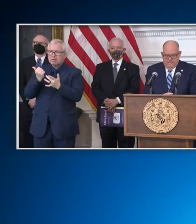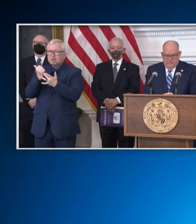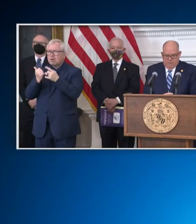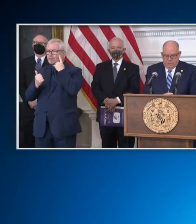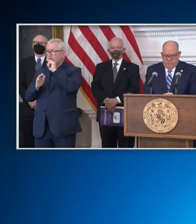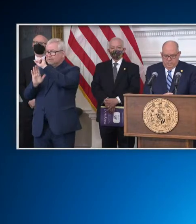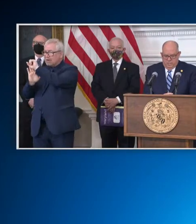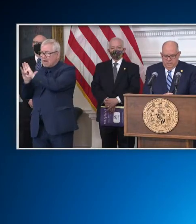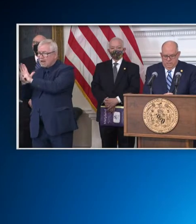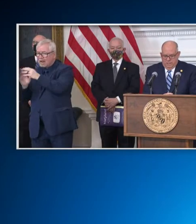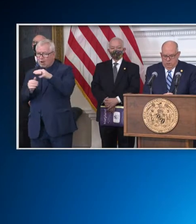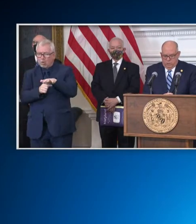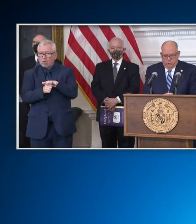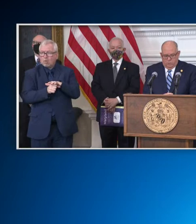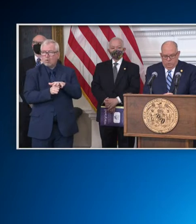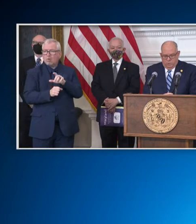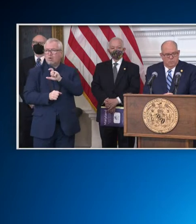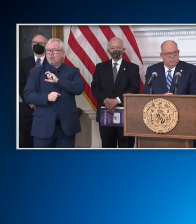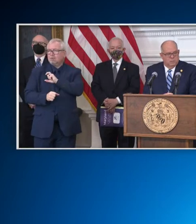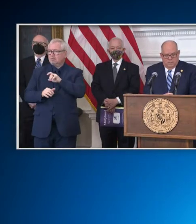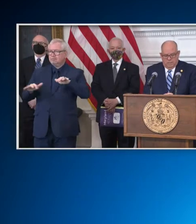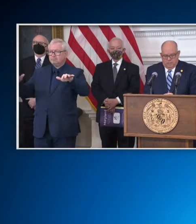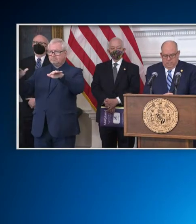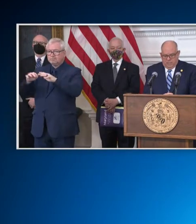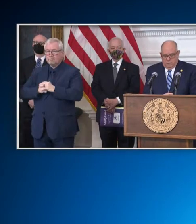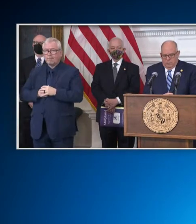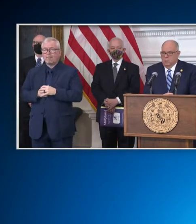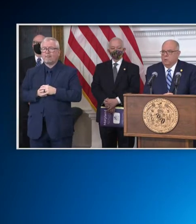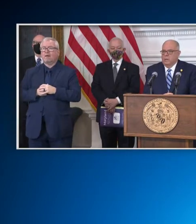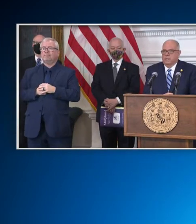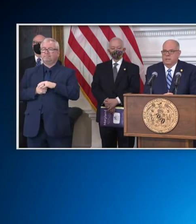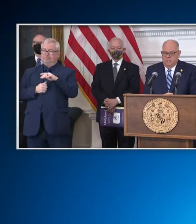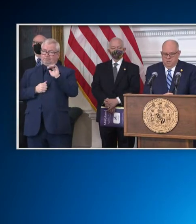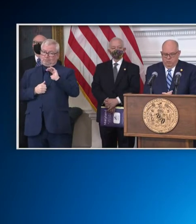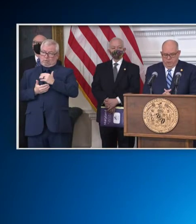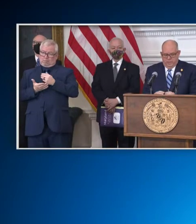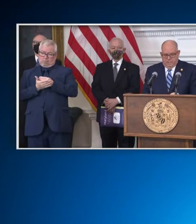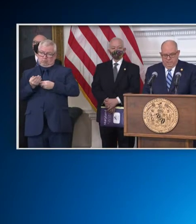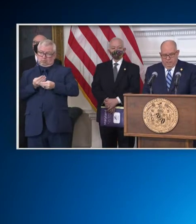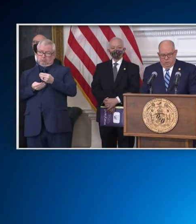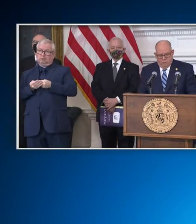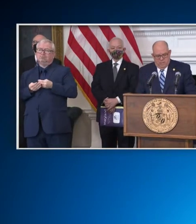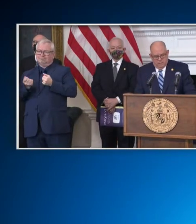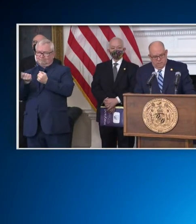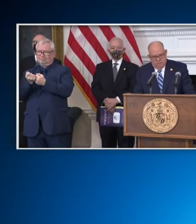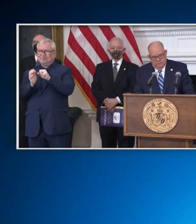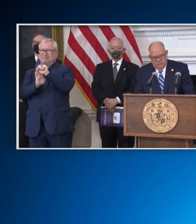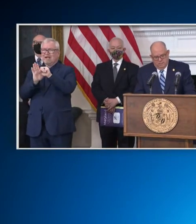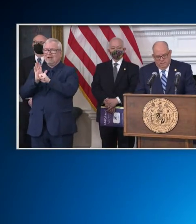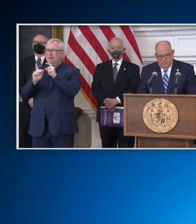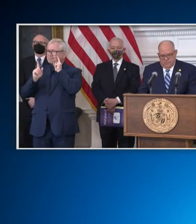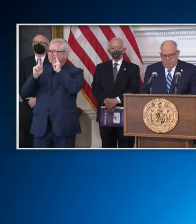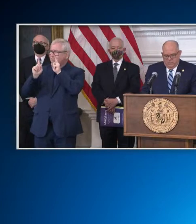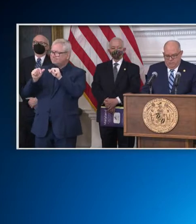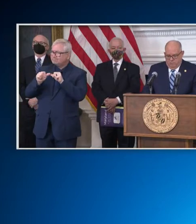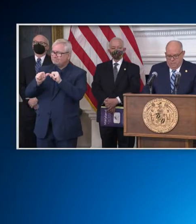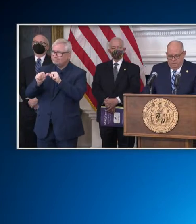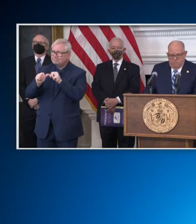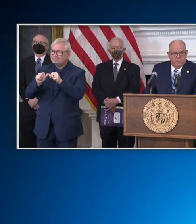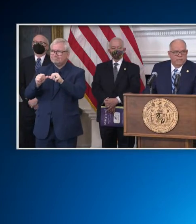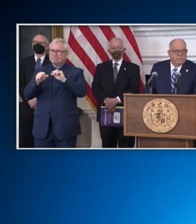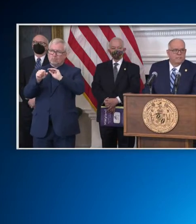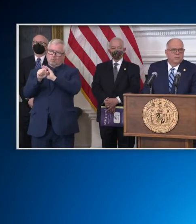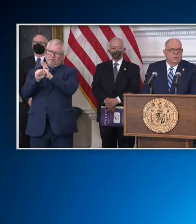Our budget also supports our state's ongoing COVID-19 response, commits